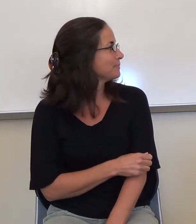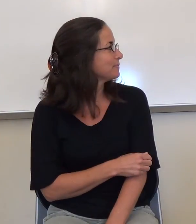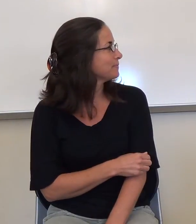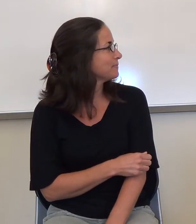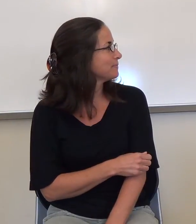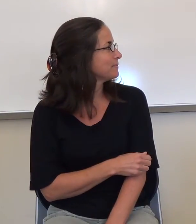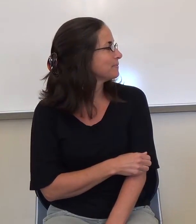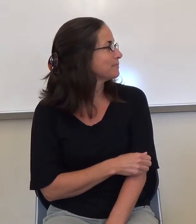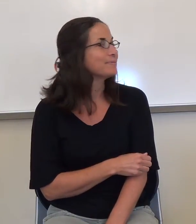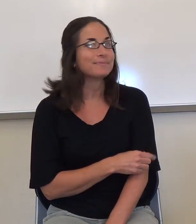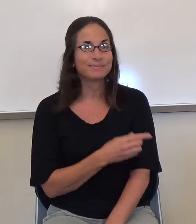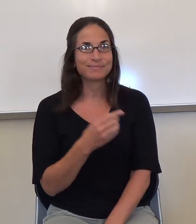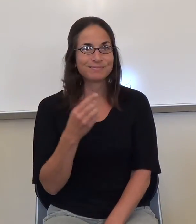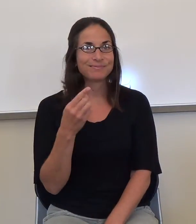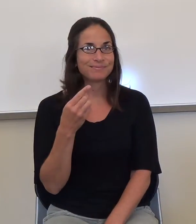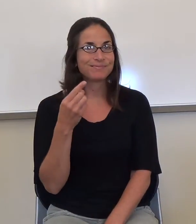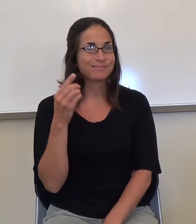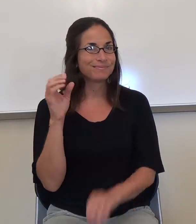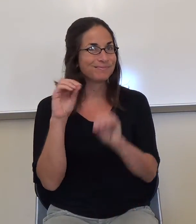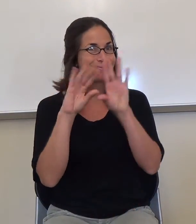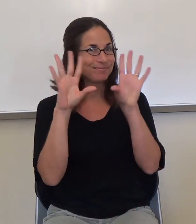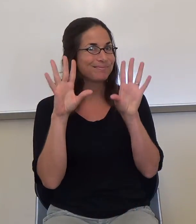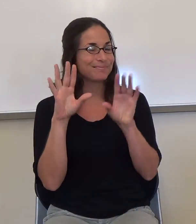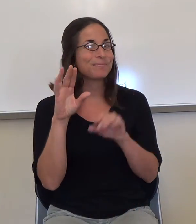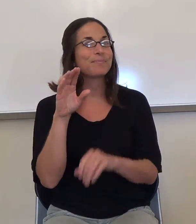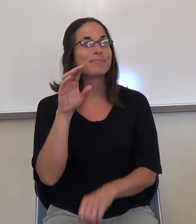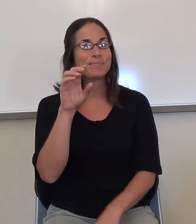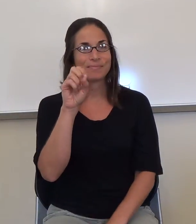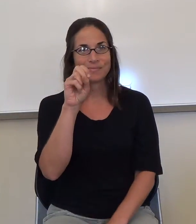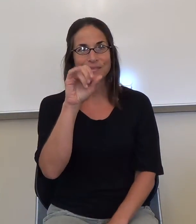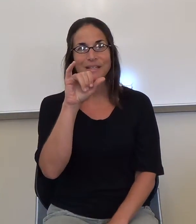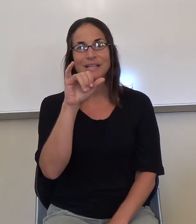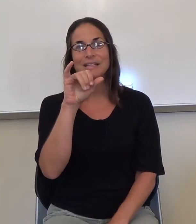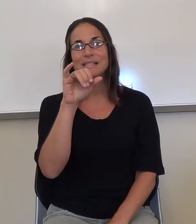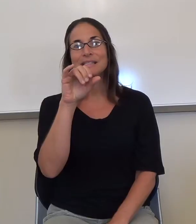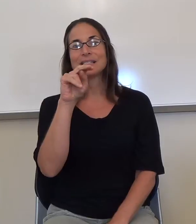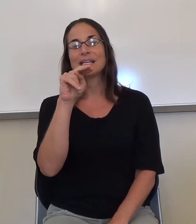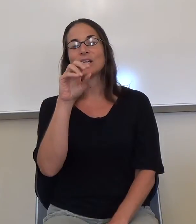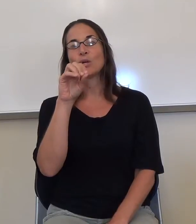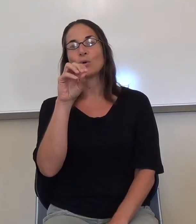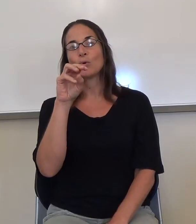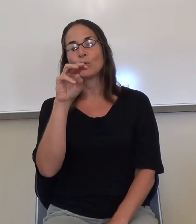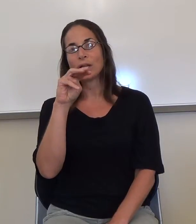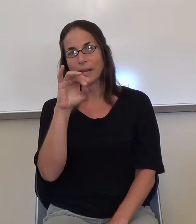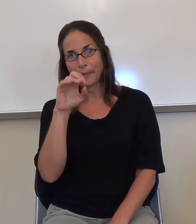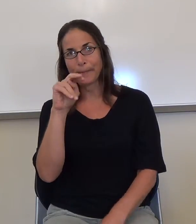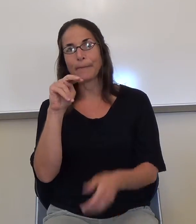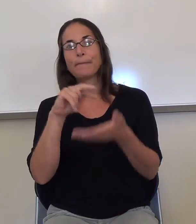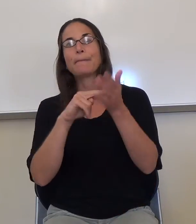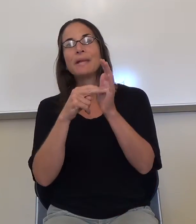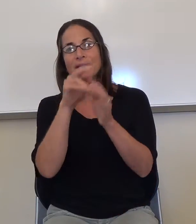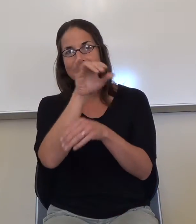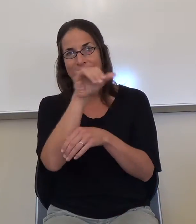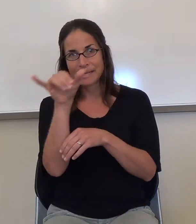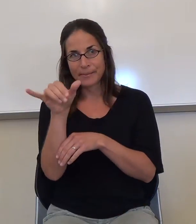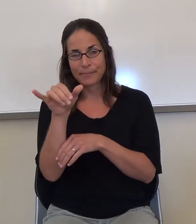Does that make sense? Yeah. Synonyms mean the same. So, homonyms, what do they do?